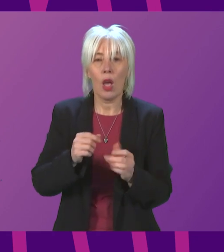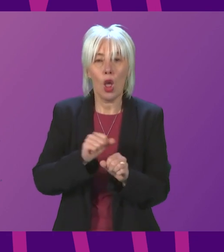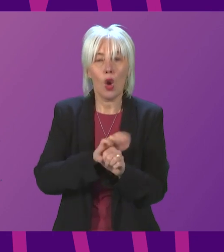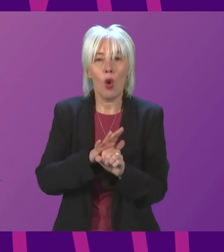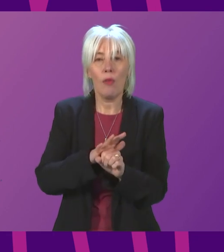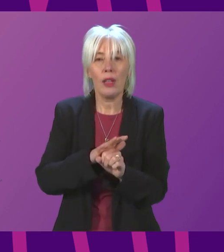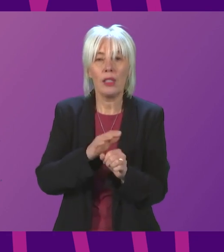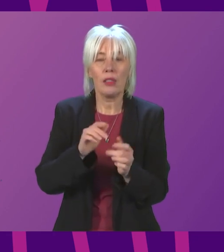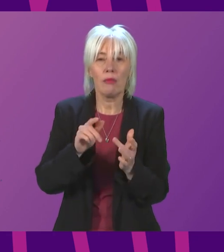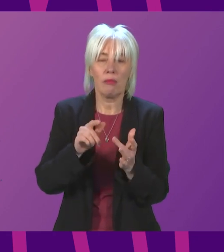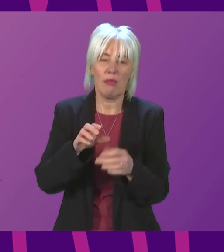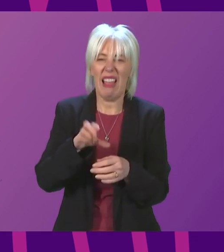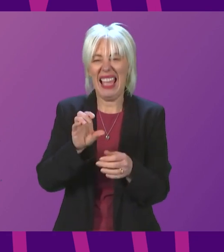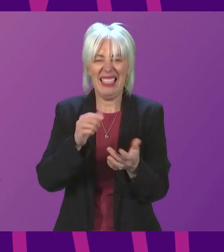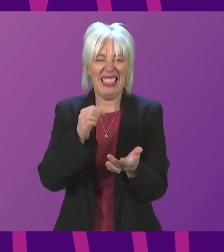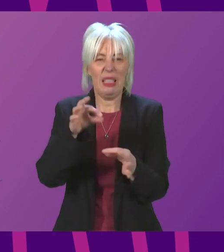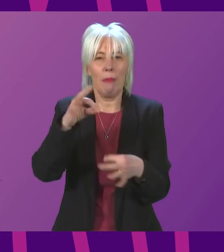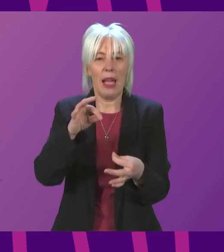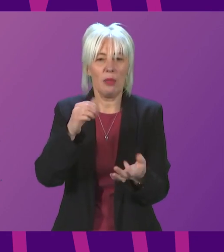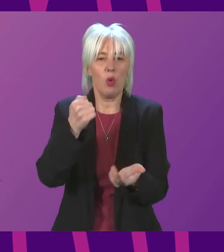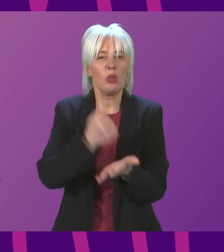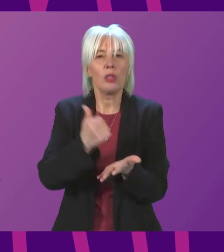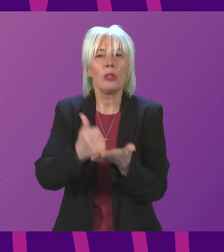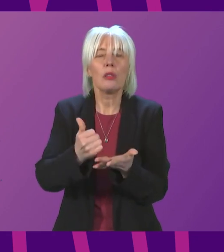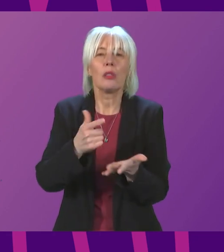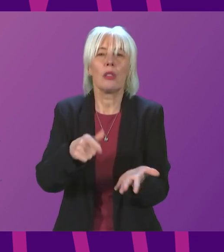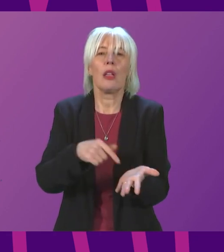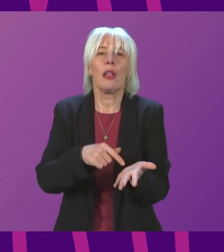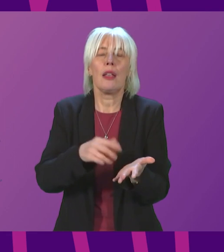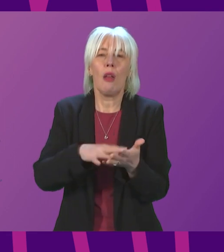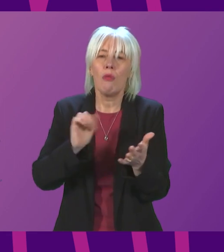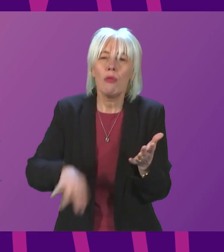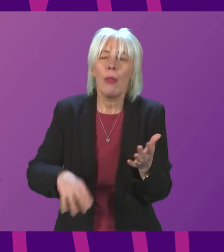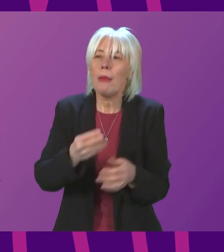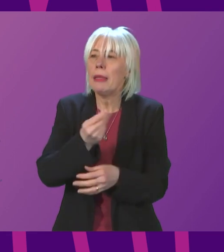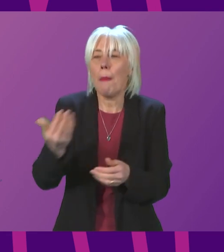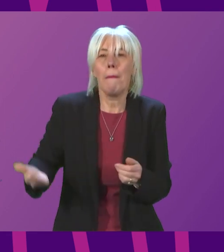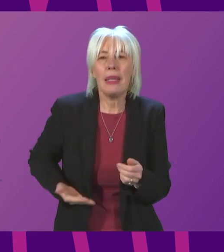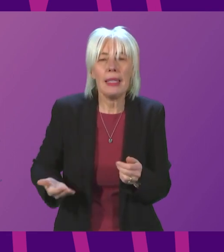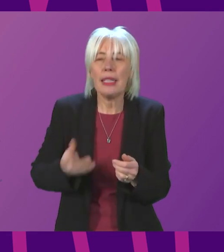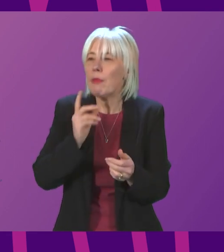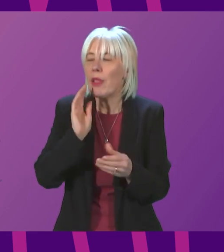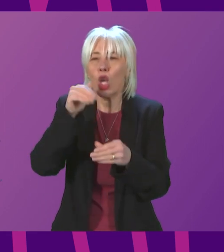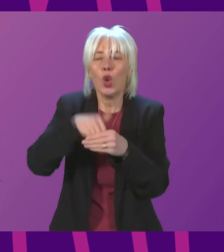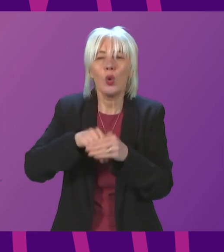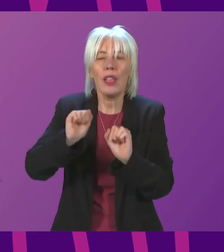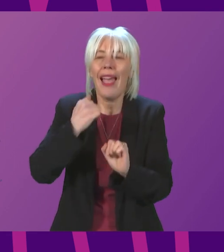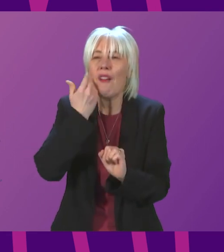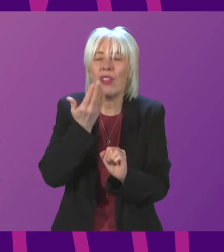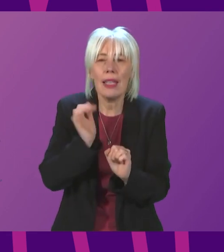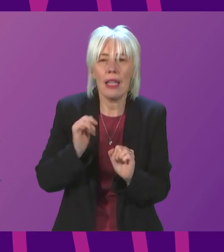vaccine passports, this statement will normalise their use by some businesses. They will bake them into everyday life, perhaps